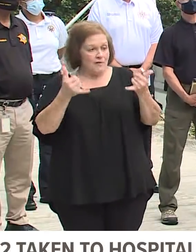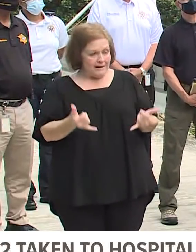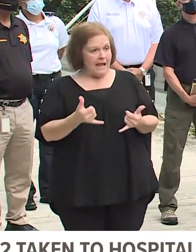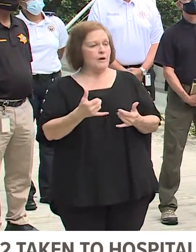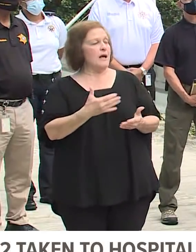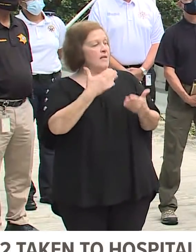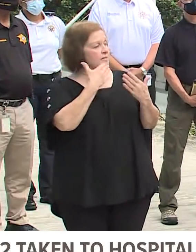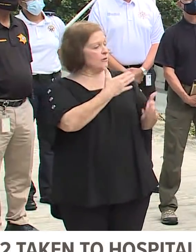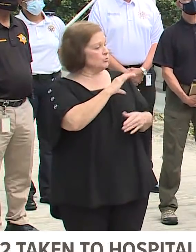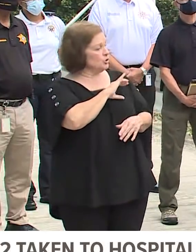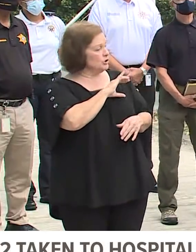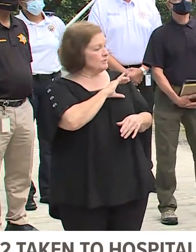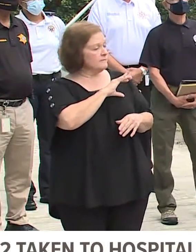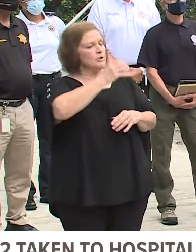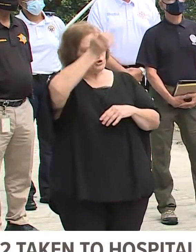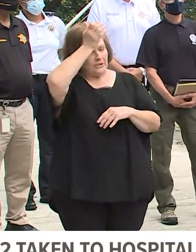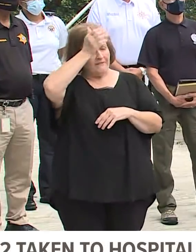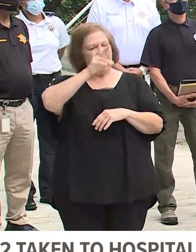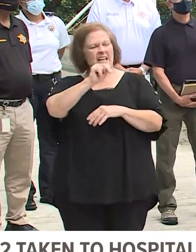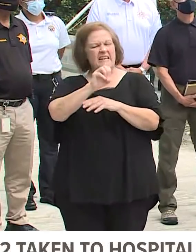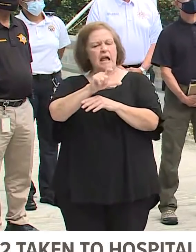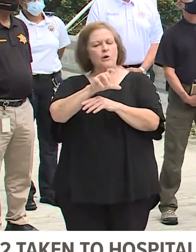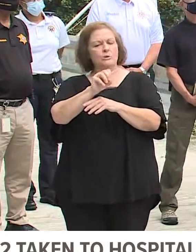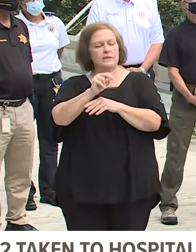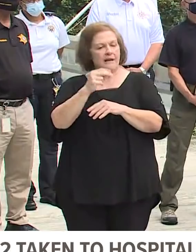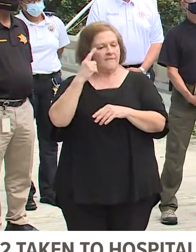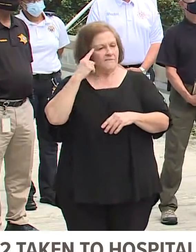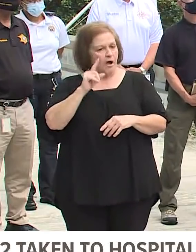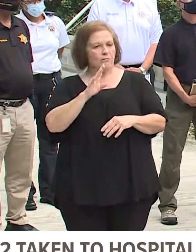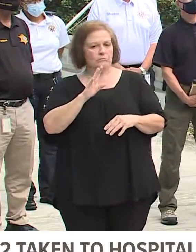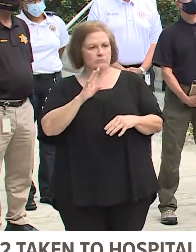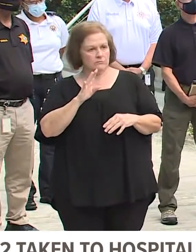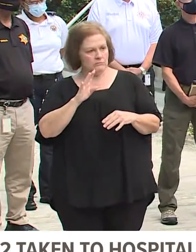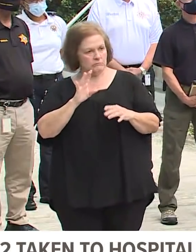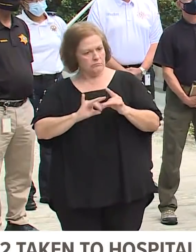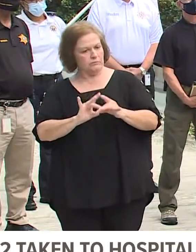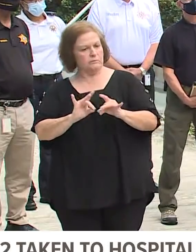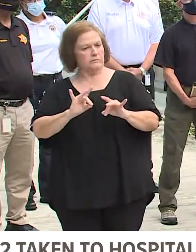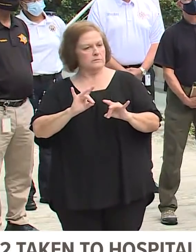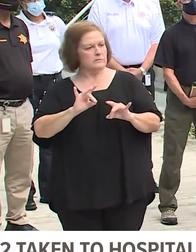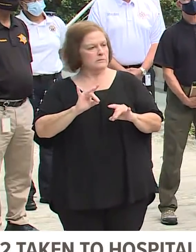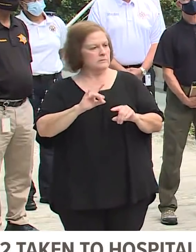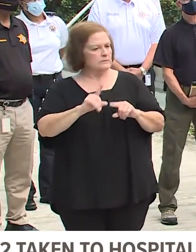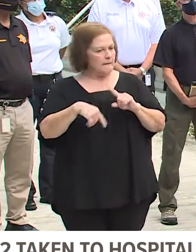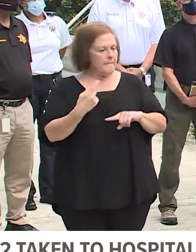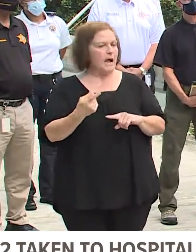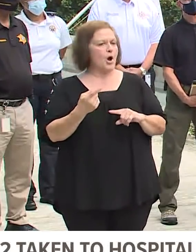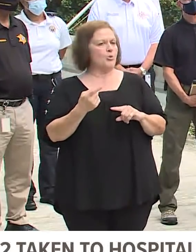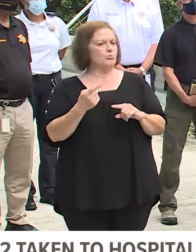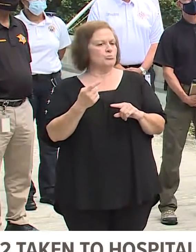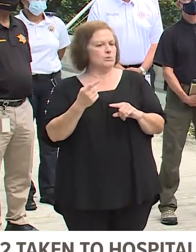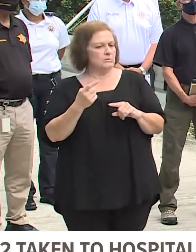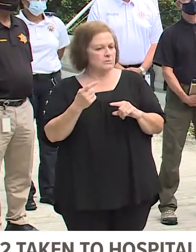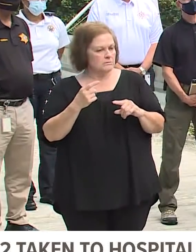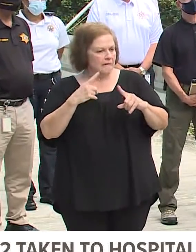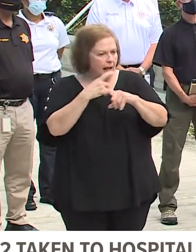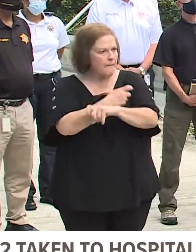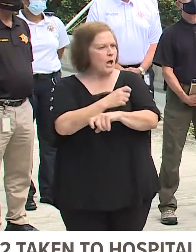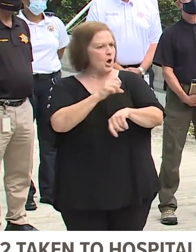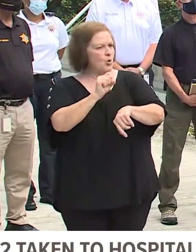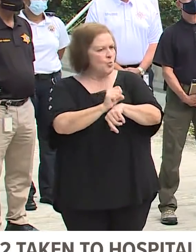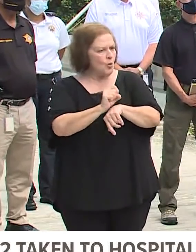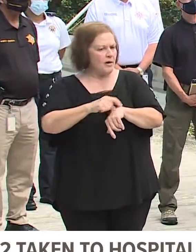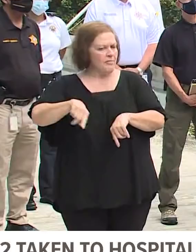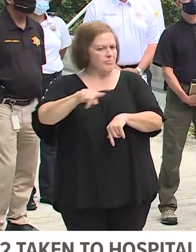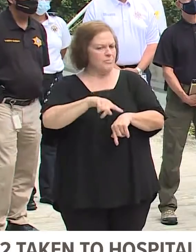and thank you Chief Nelson for talking about the folks who do this very complicated technical work in